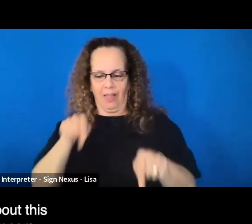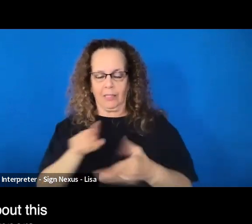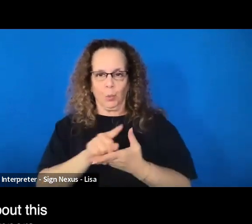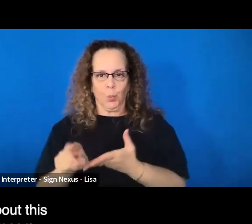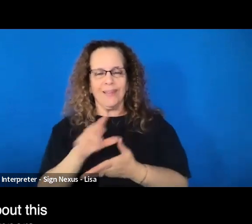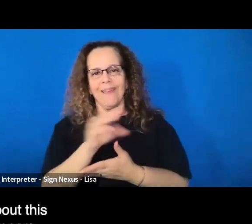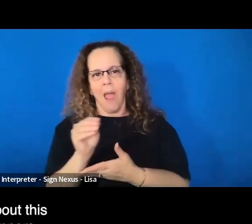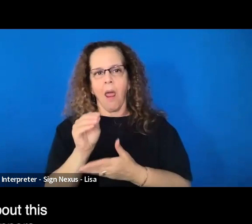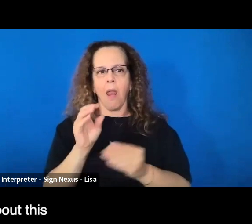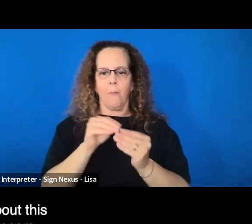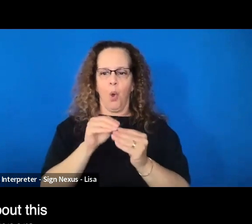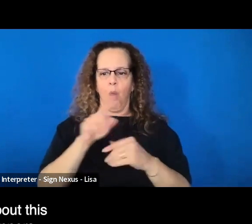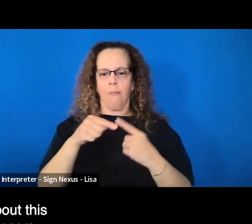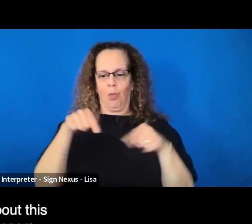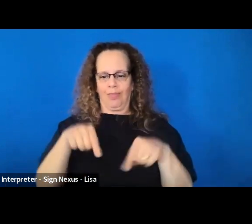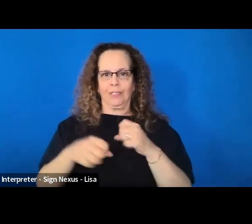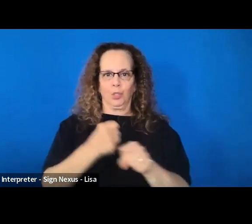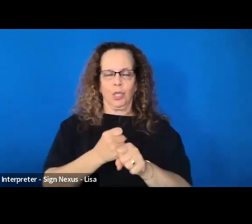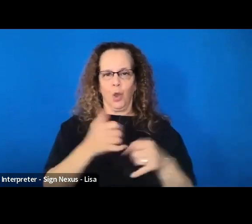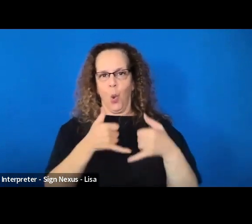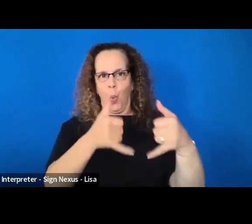about this year's award winners.